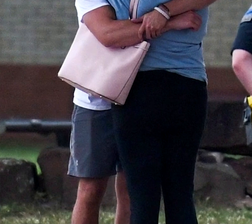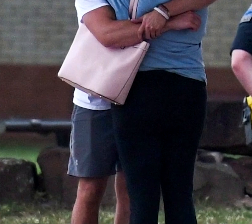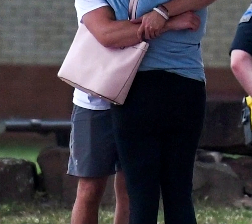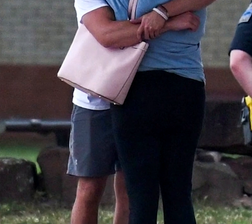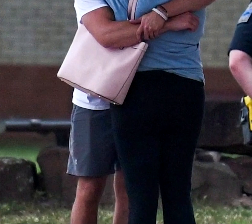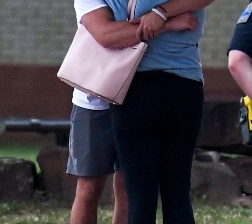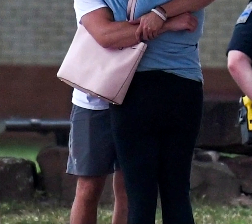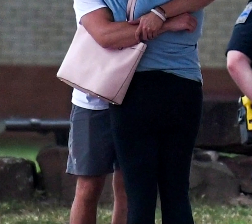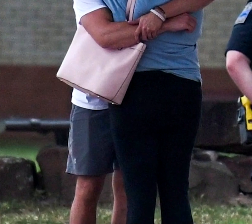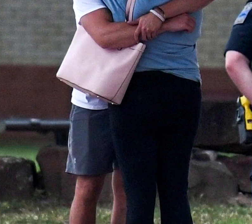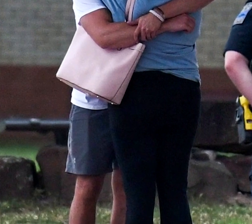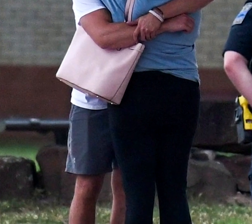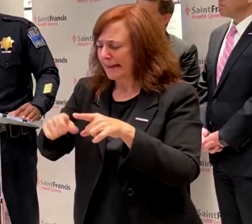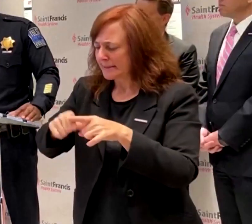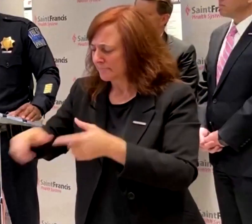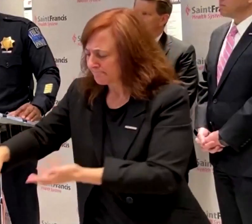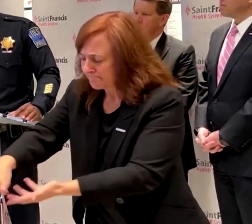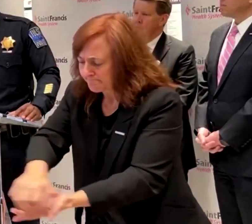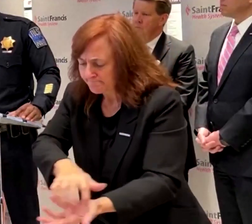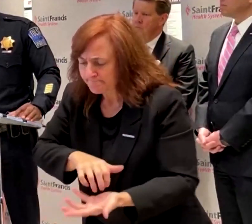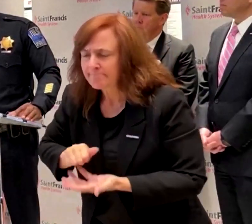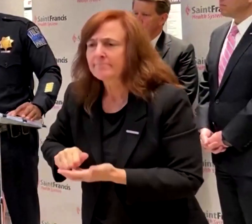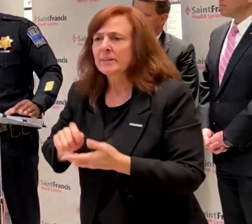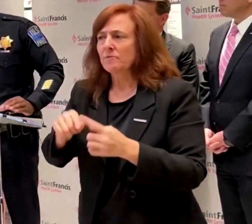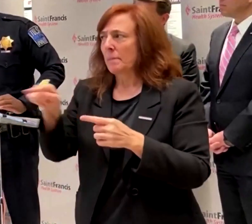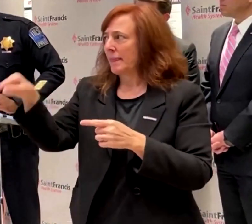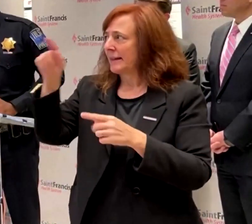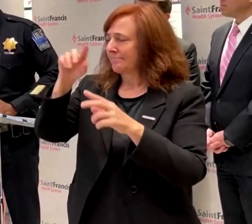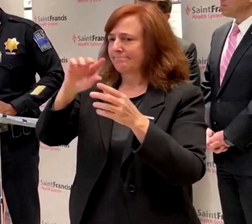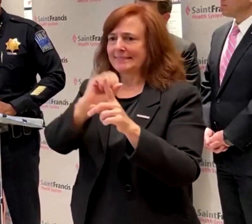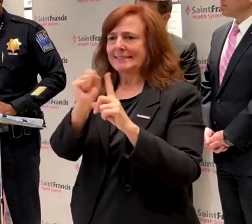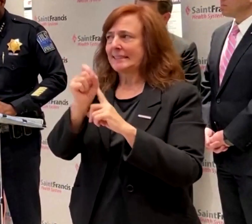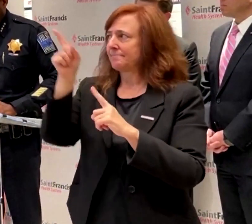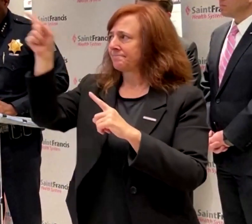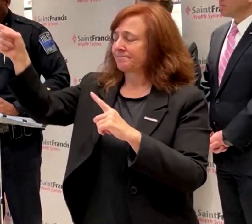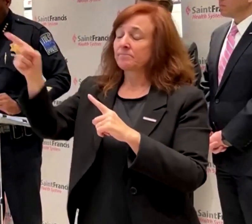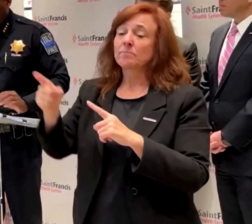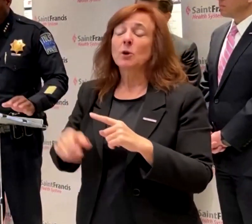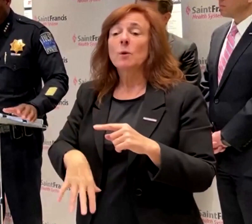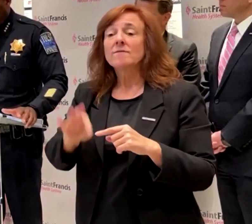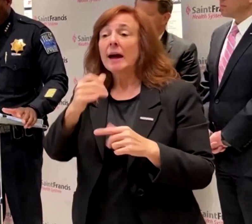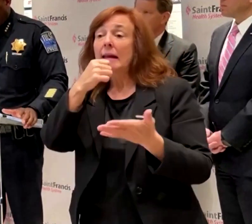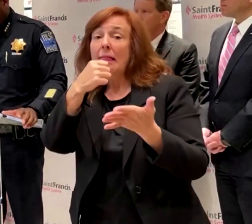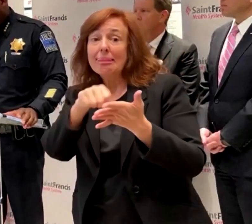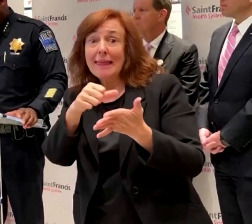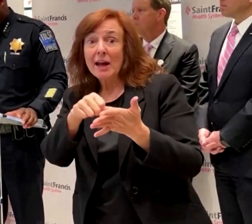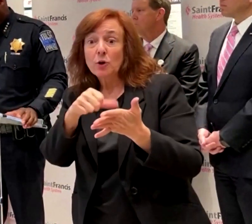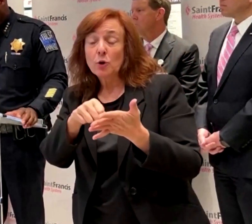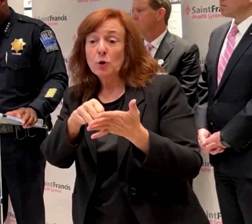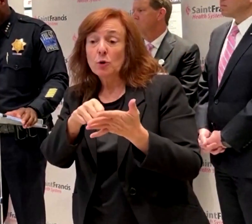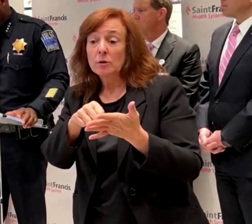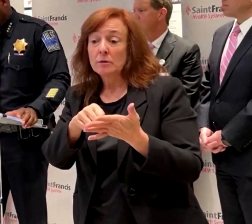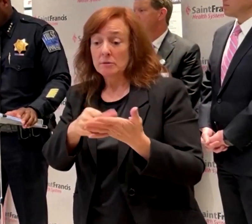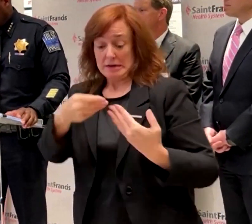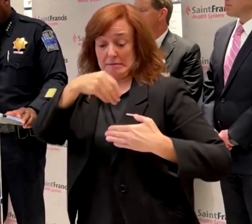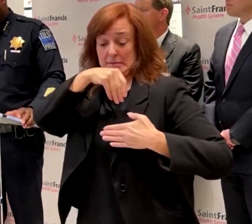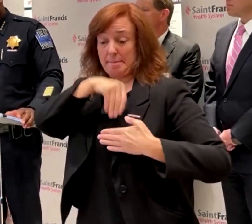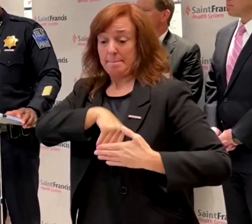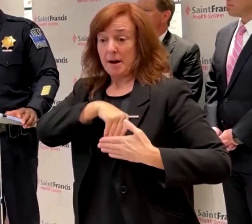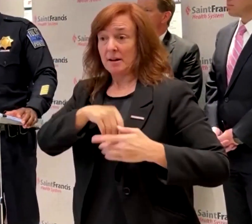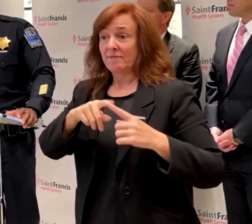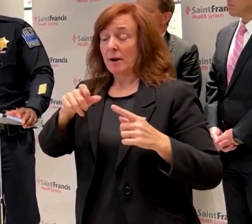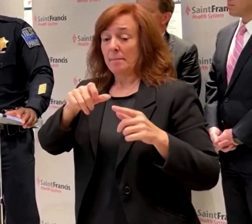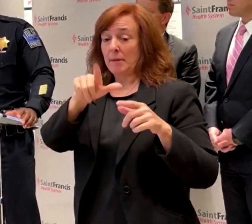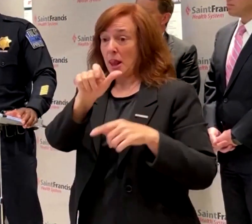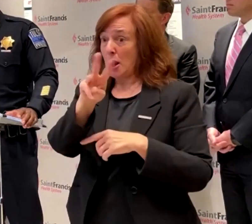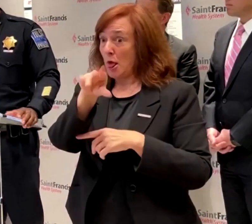police at a news conference thursday police chief wendell franklin we have also found a letter on the suspect which